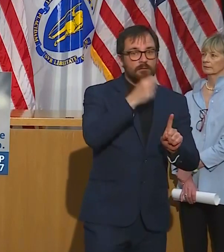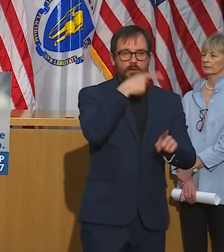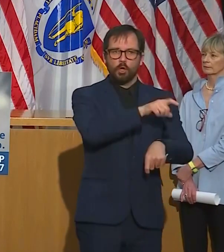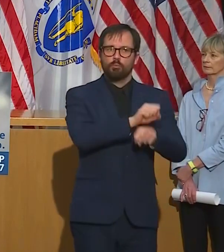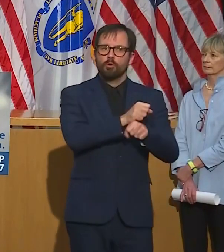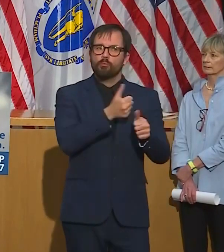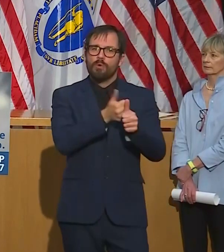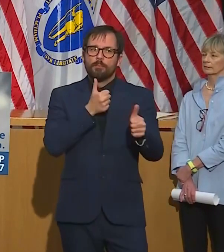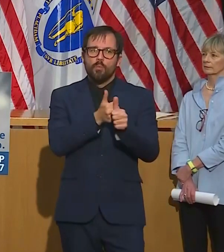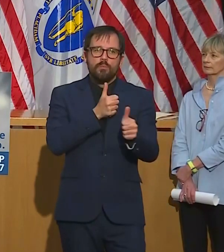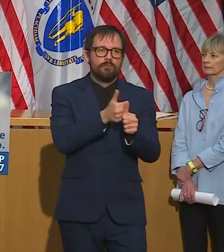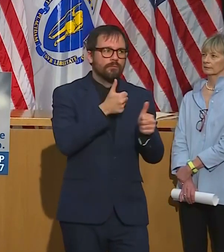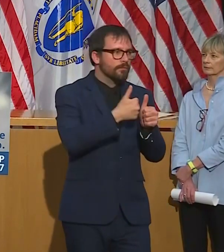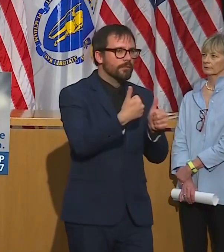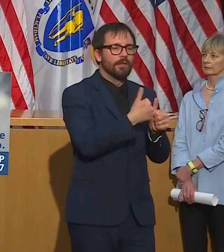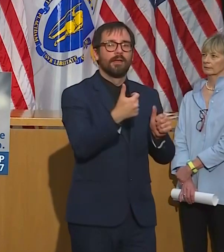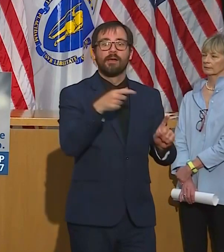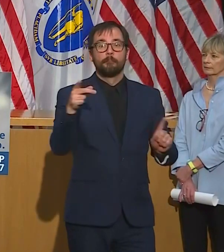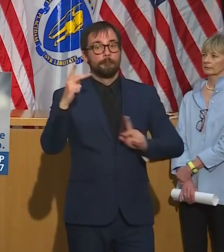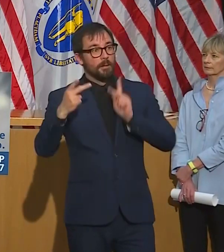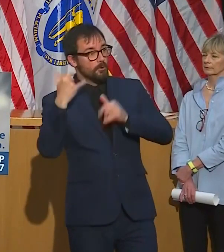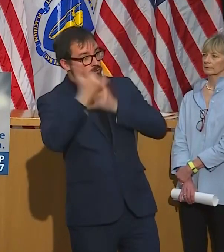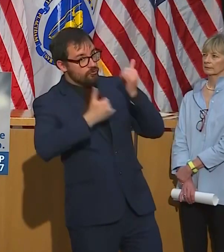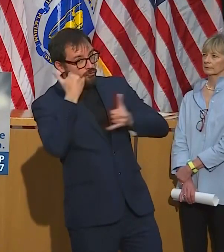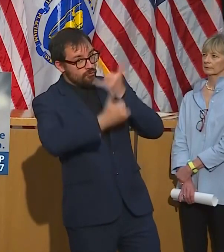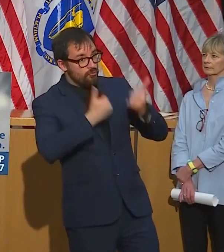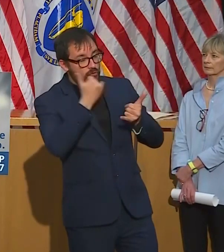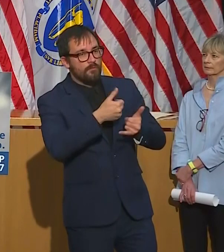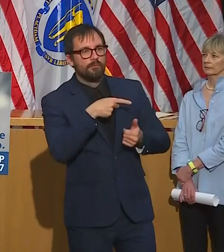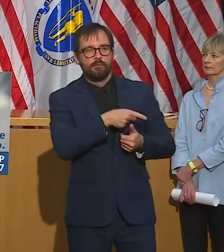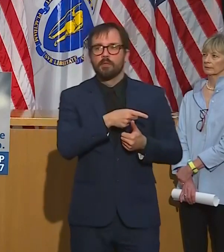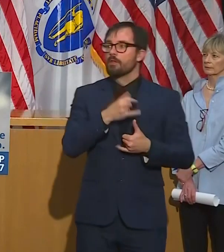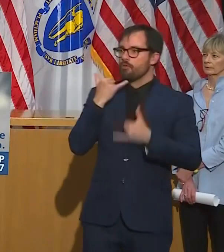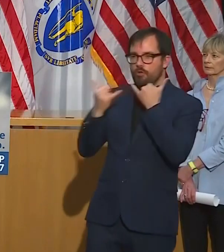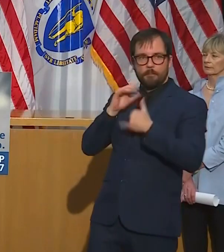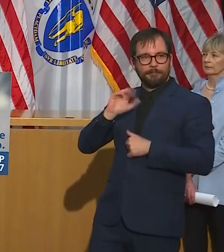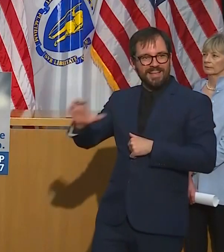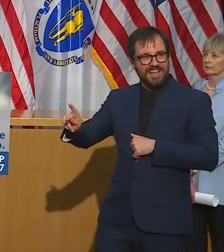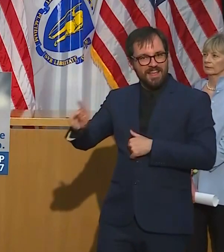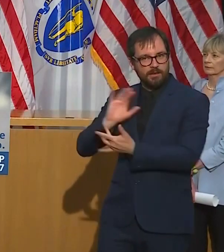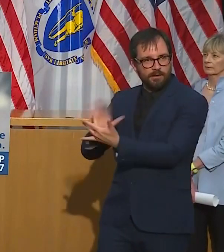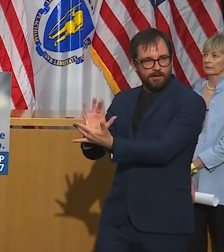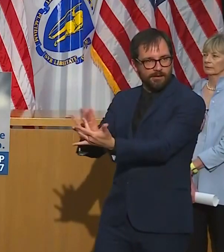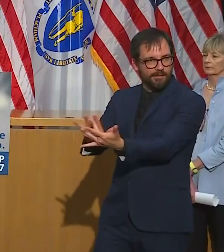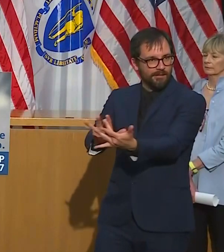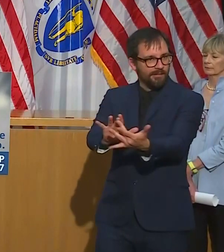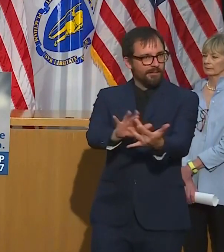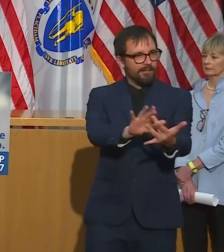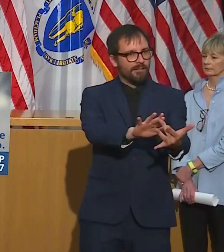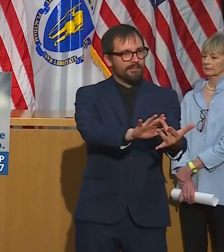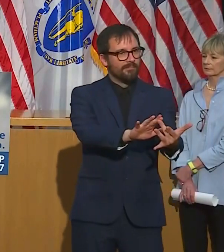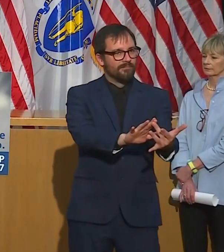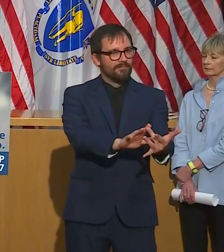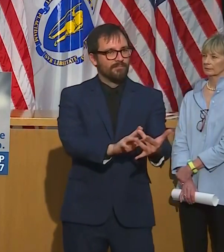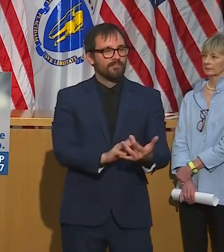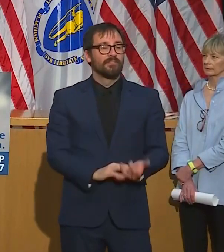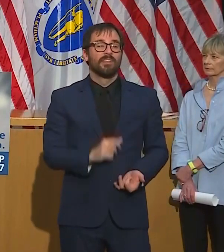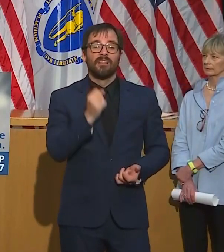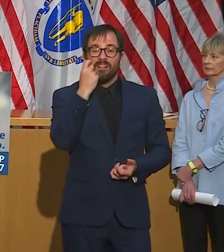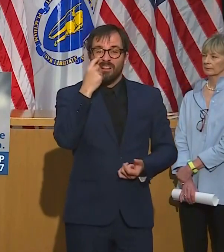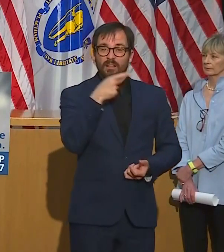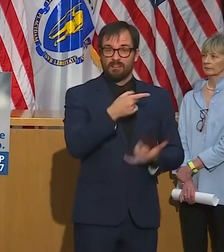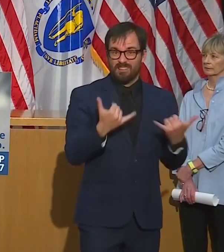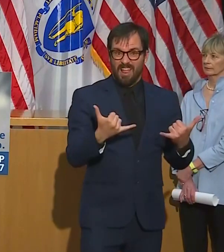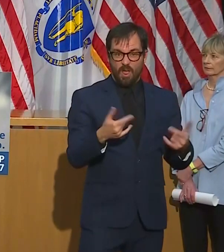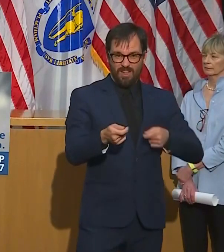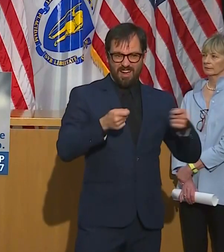They're up to doing about 20,000 individual calls a day to people to help them work through their applications and they